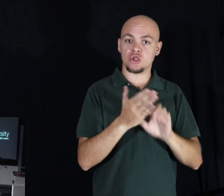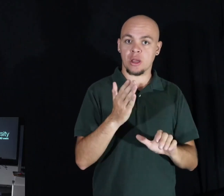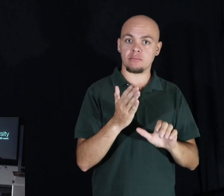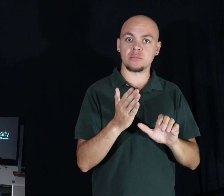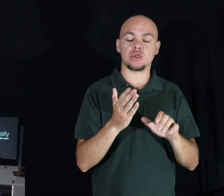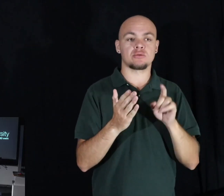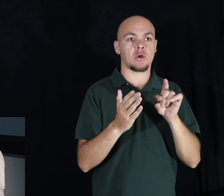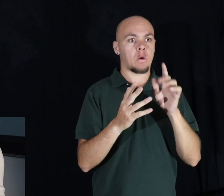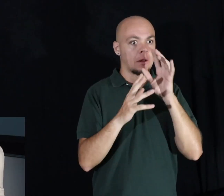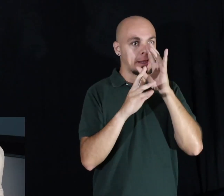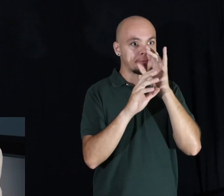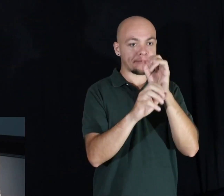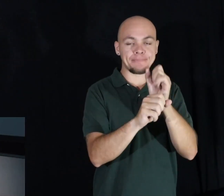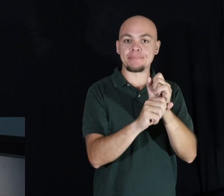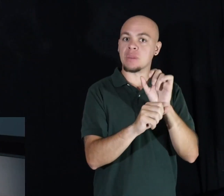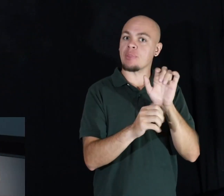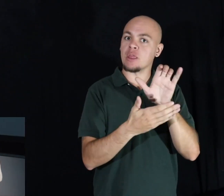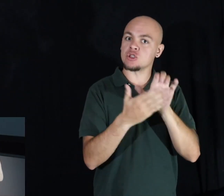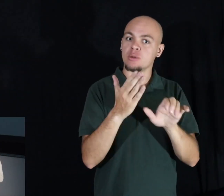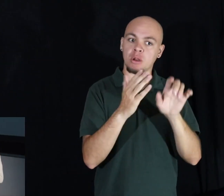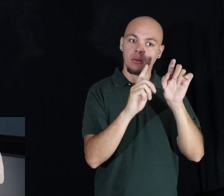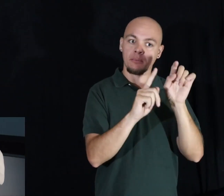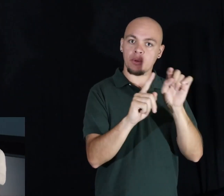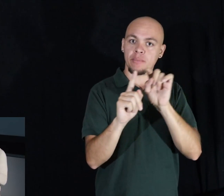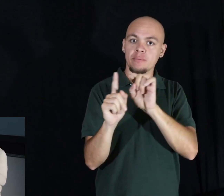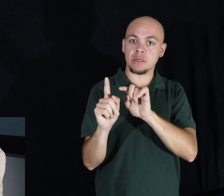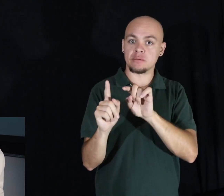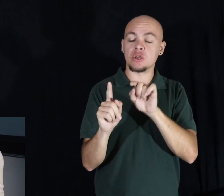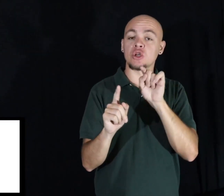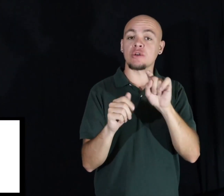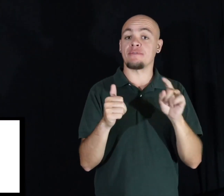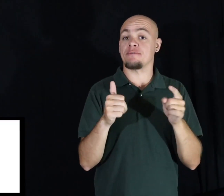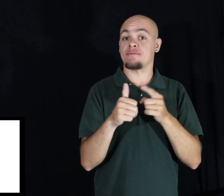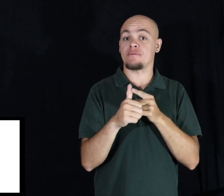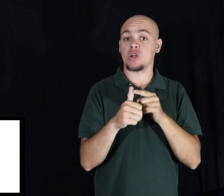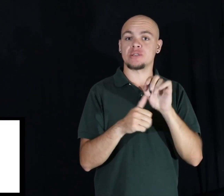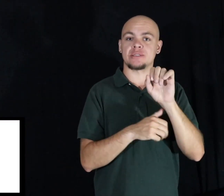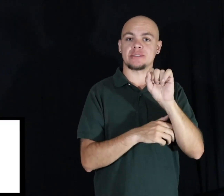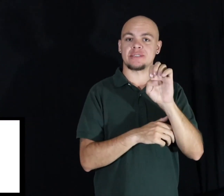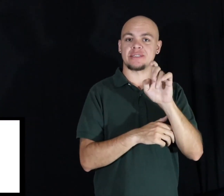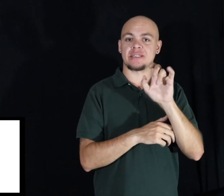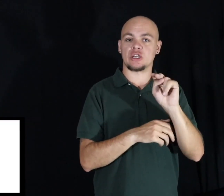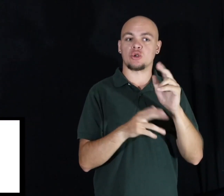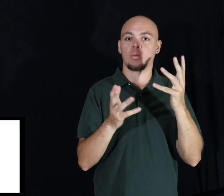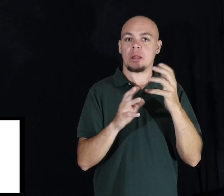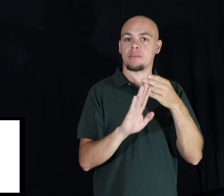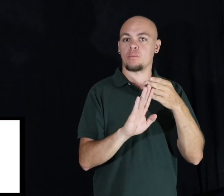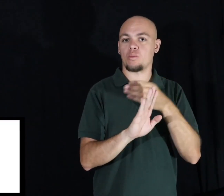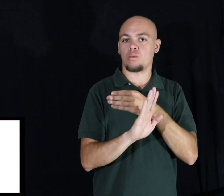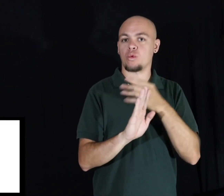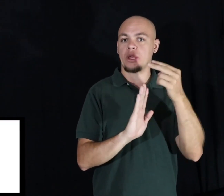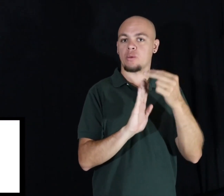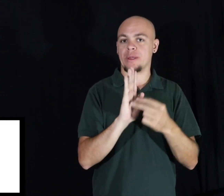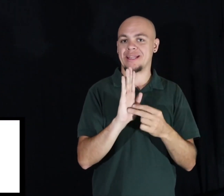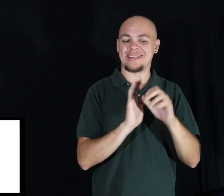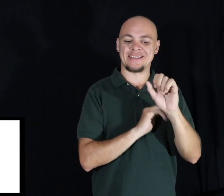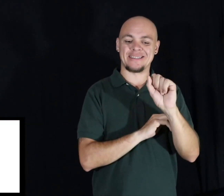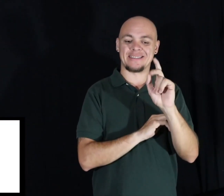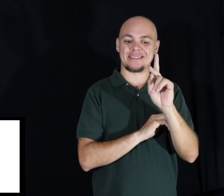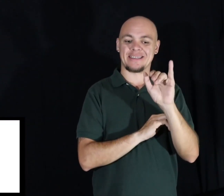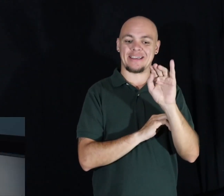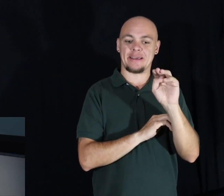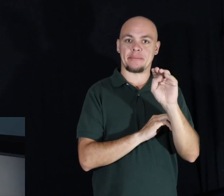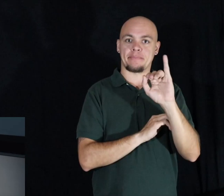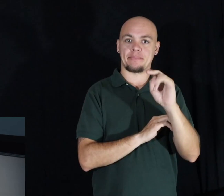to you. Once you've found those chapters, you're going to do your first section of your pre-read, which is skimming. Now for